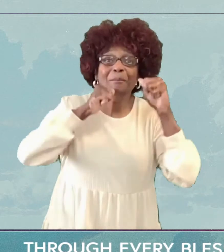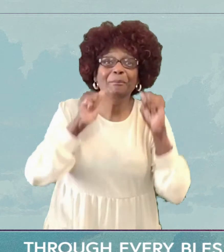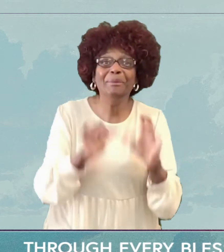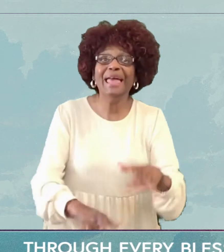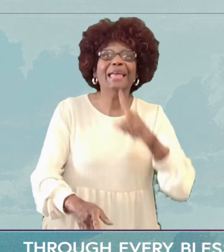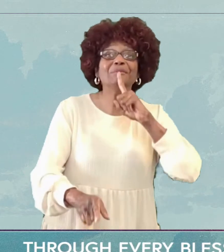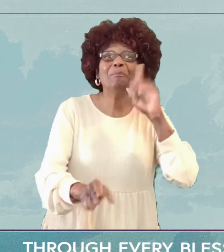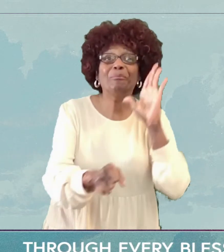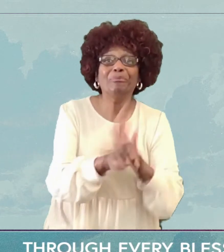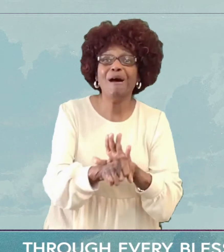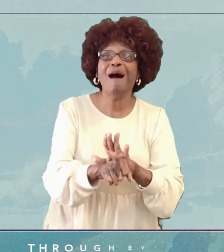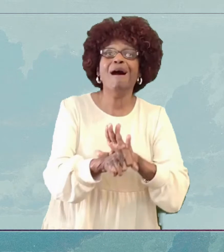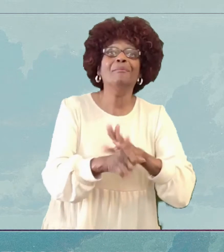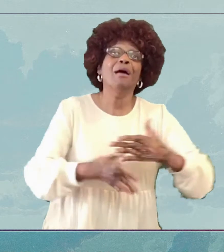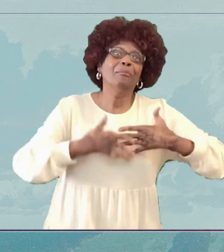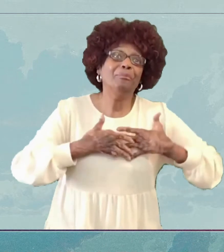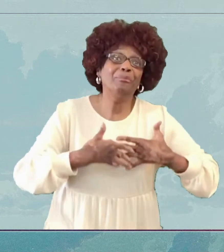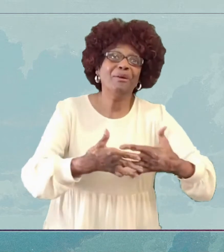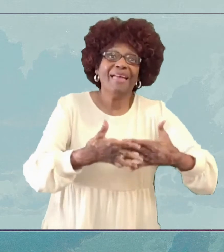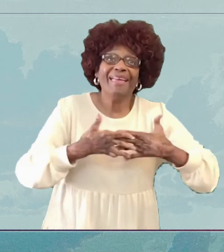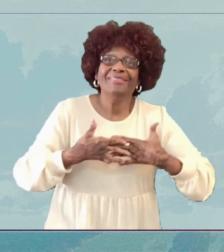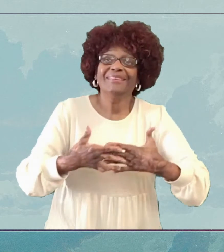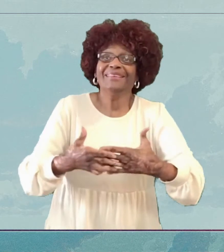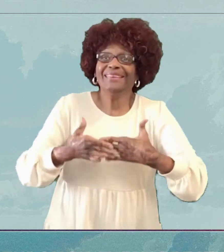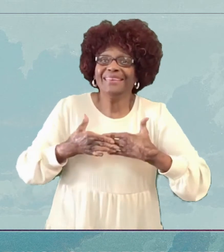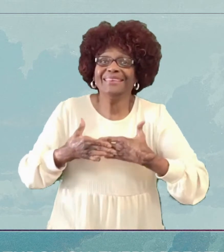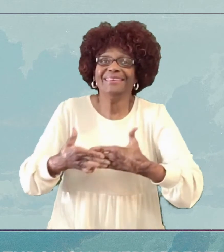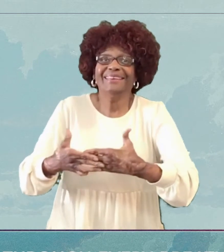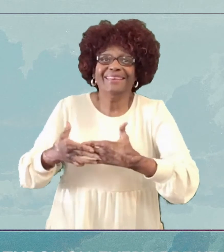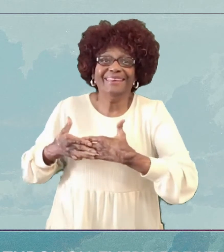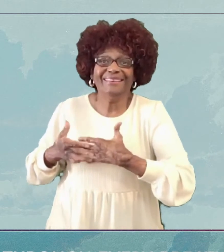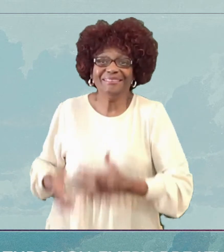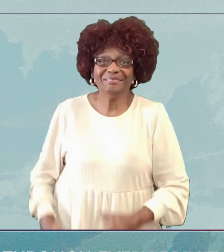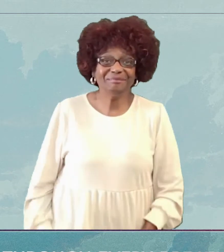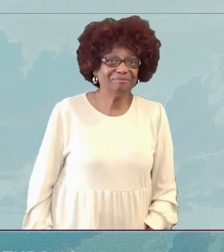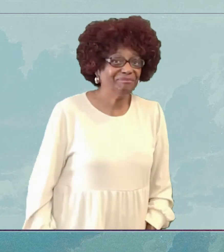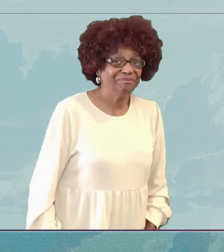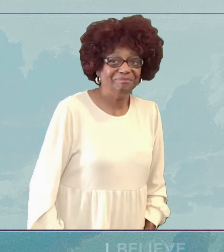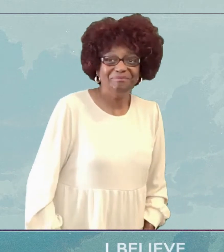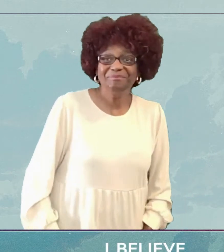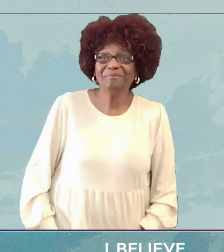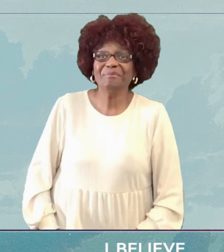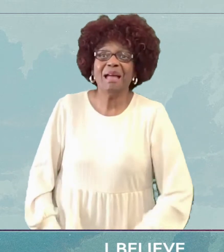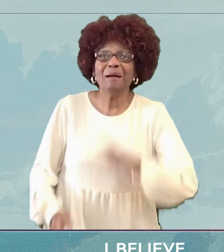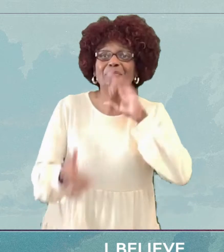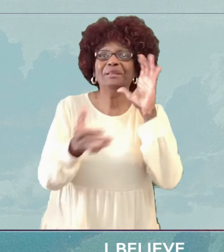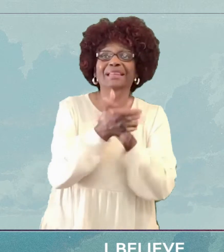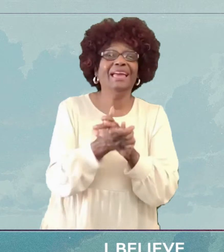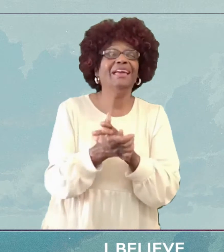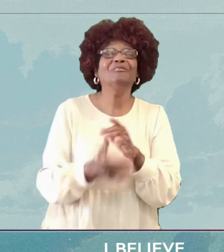promise Through every breath I take I believe